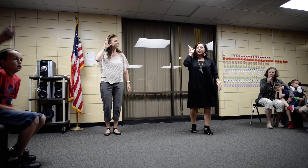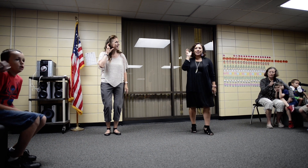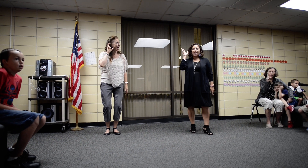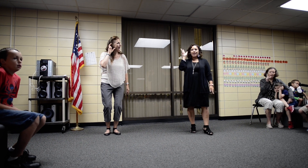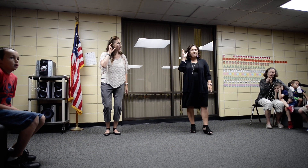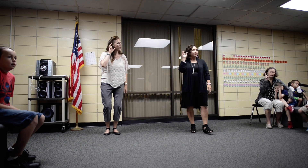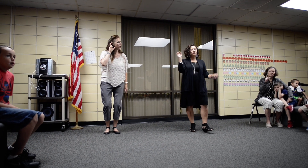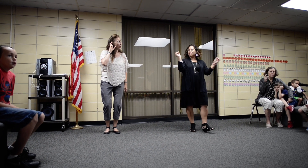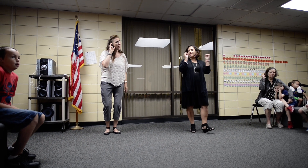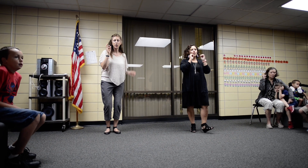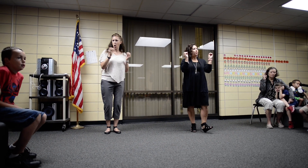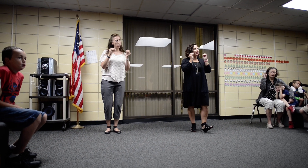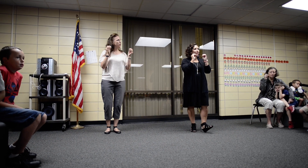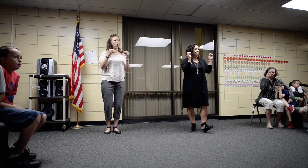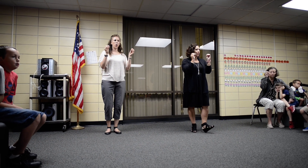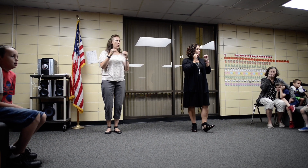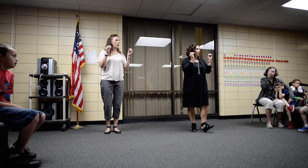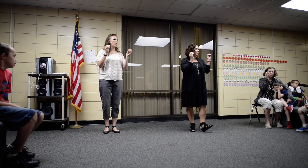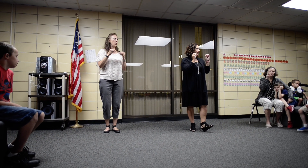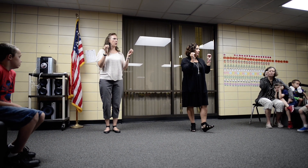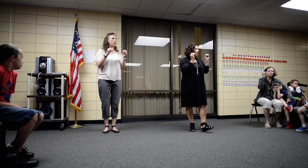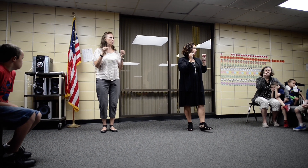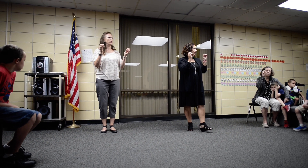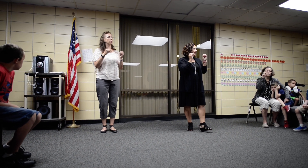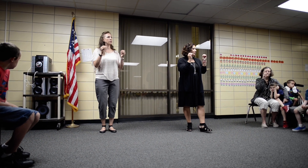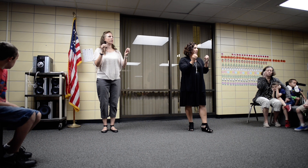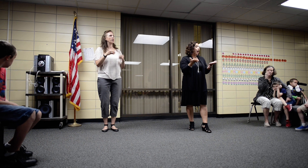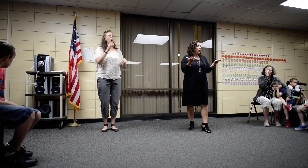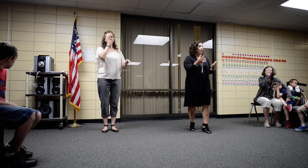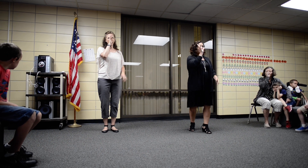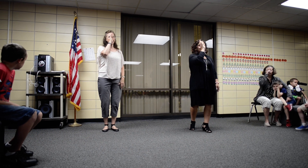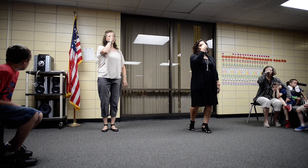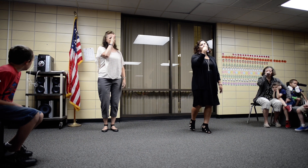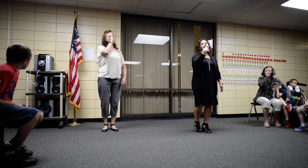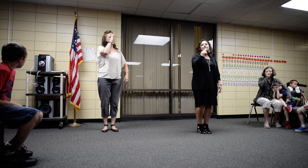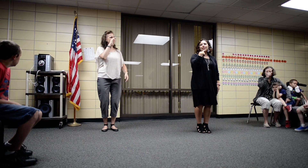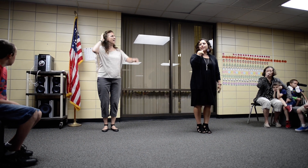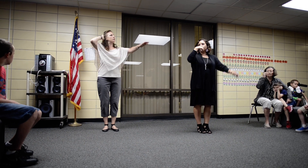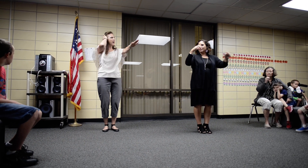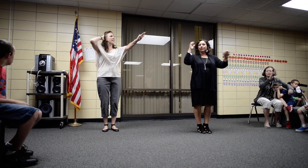no sound that no one knows. What does the fox say? mum, mum,